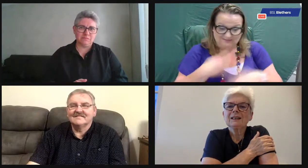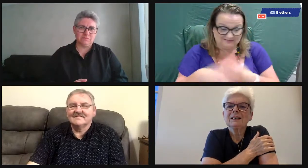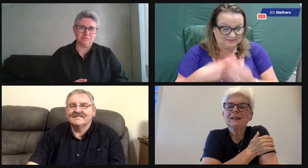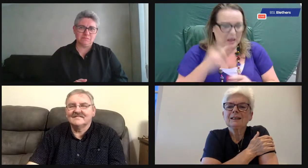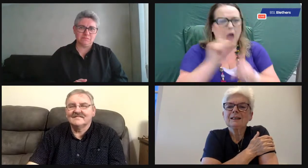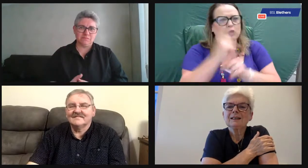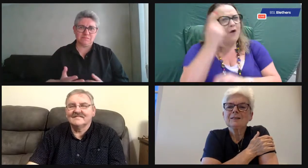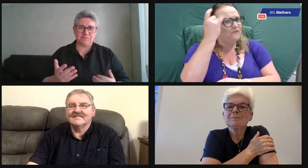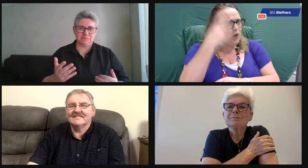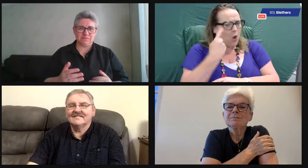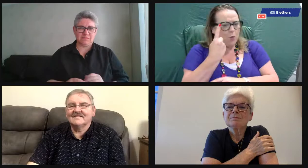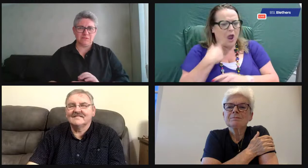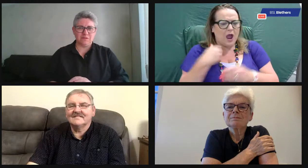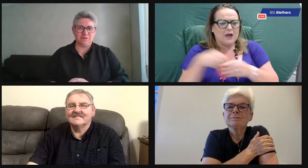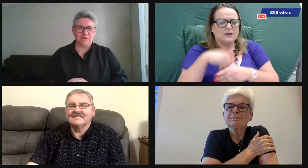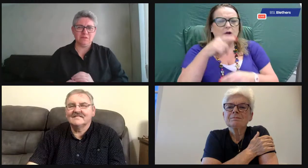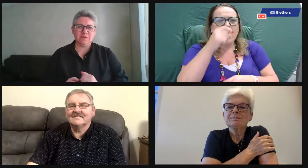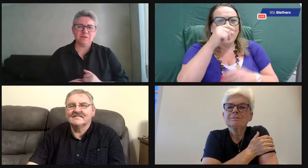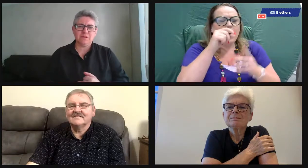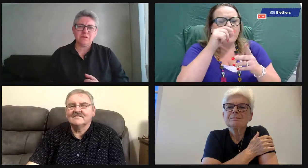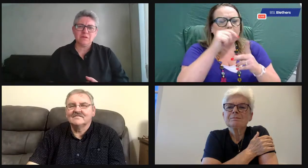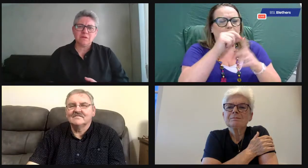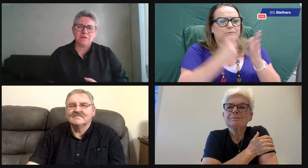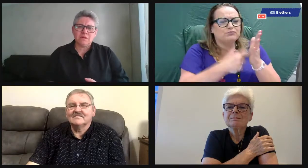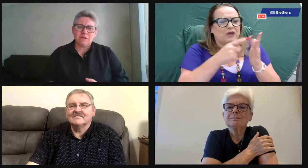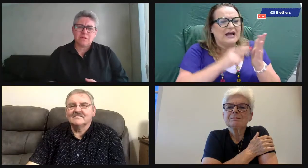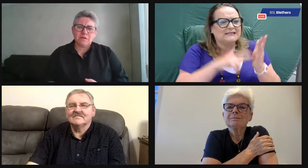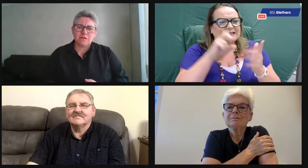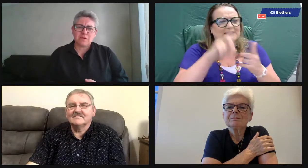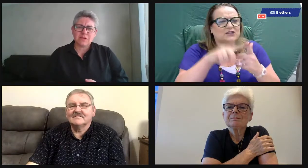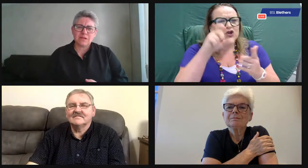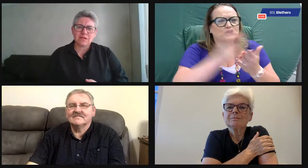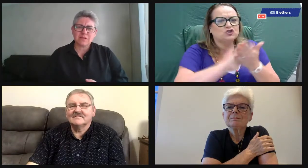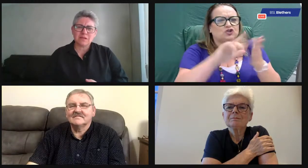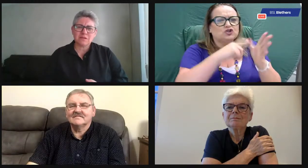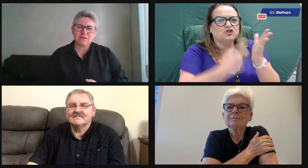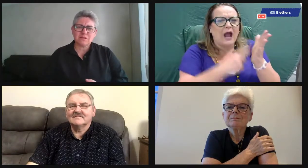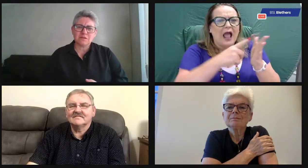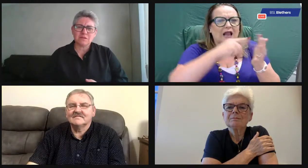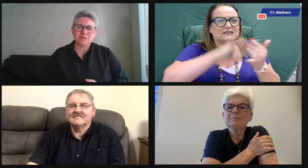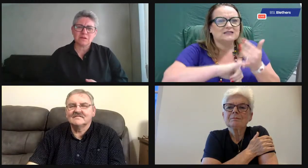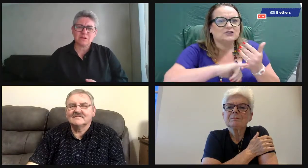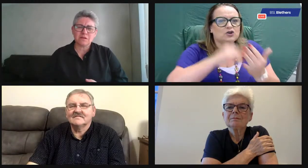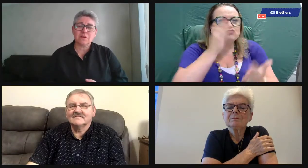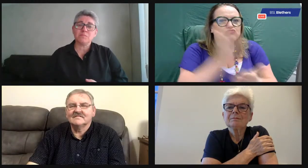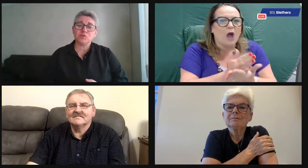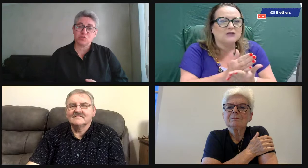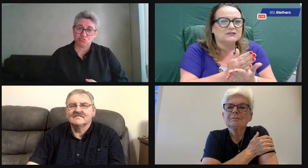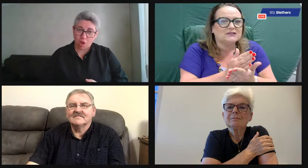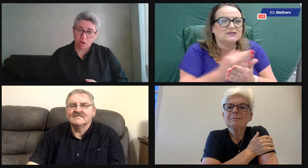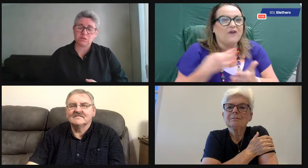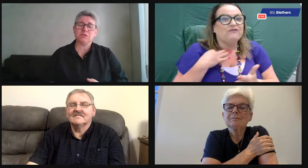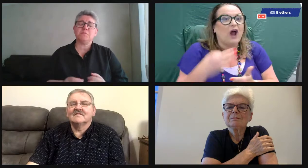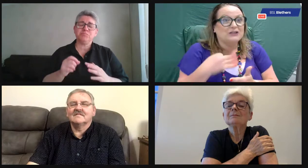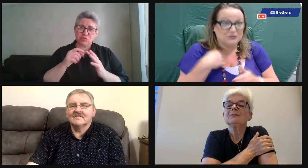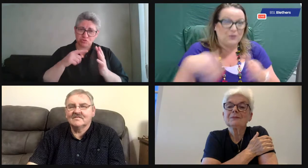she wanted me to go. And one thing I did forget about is I was in the Prince's Trust